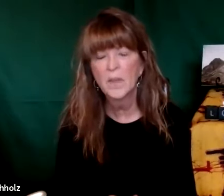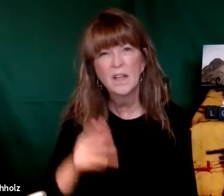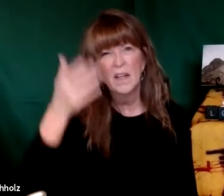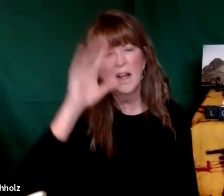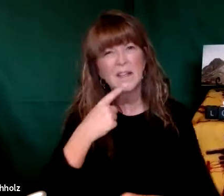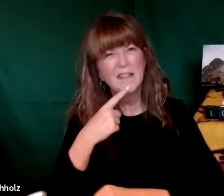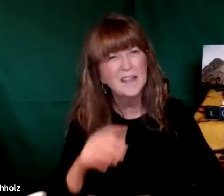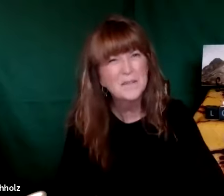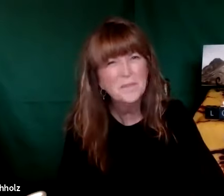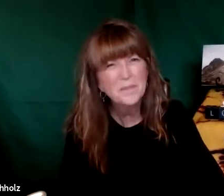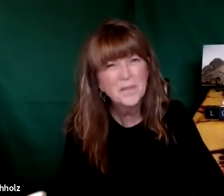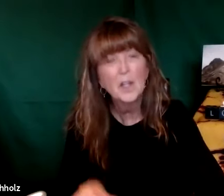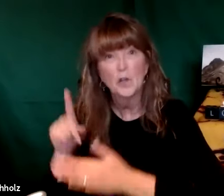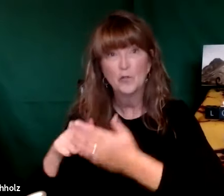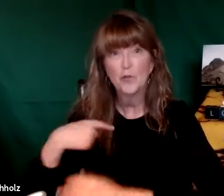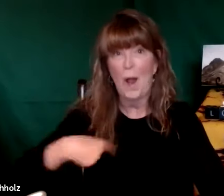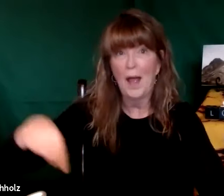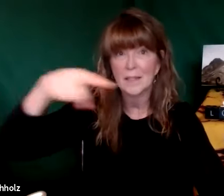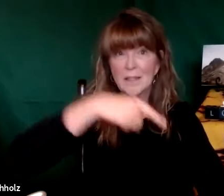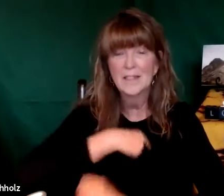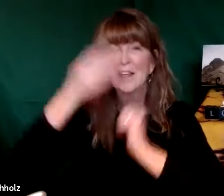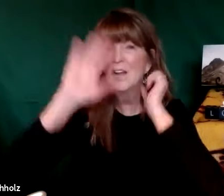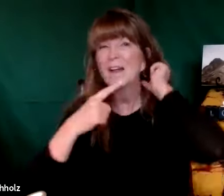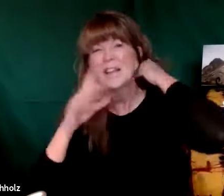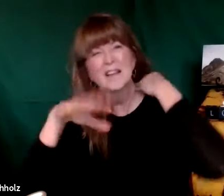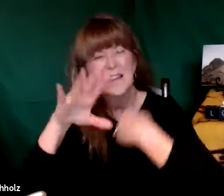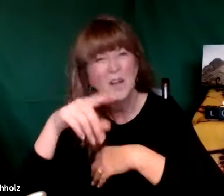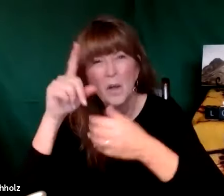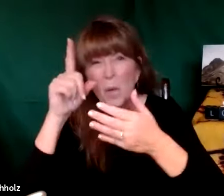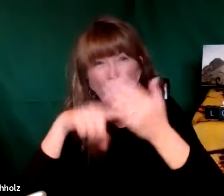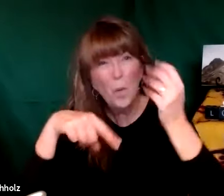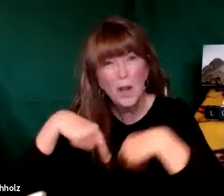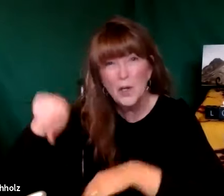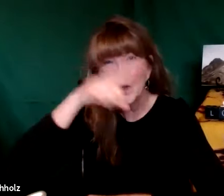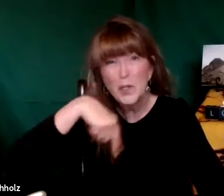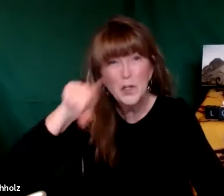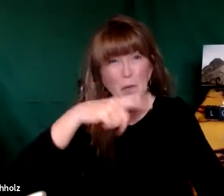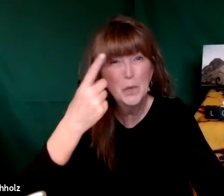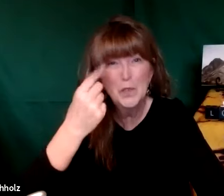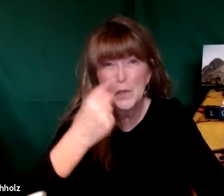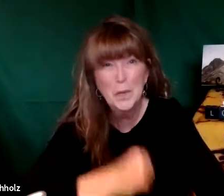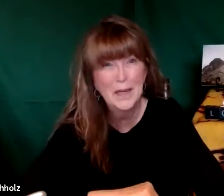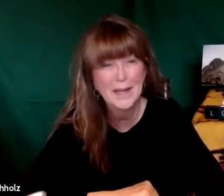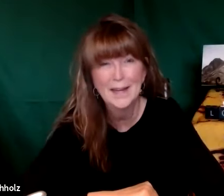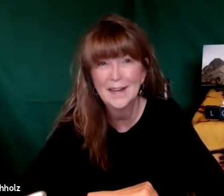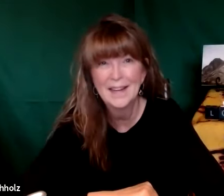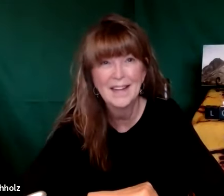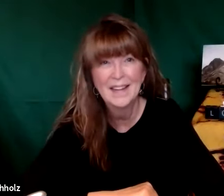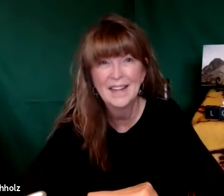with that we cannot hear what God has to say to us and so what God says is hey folks what are you